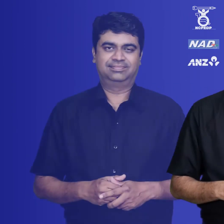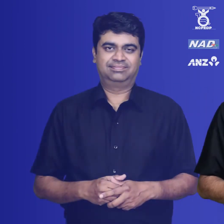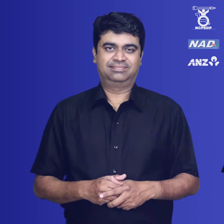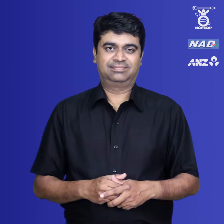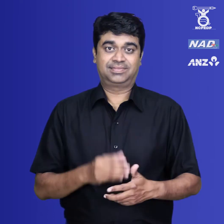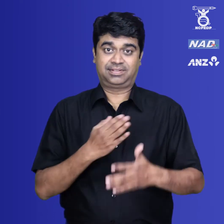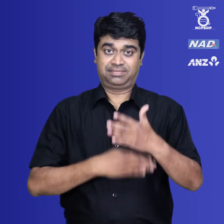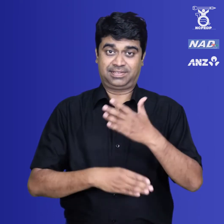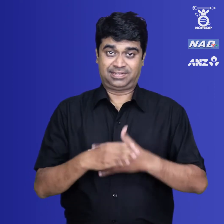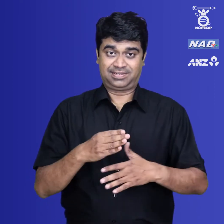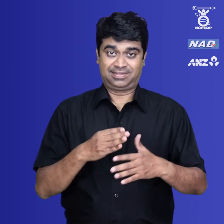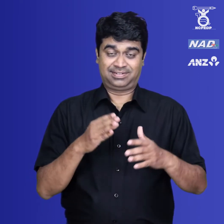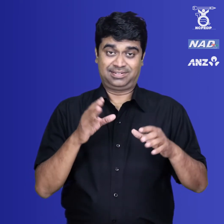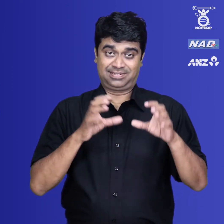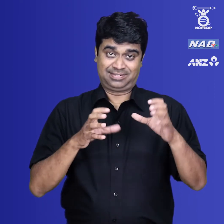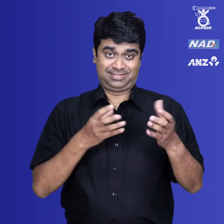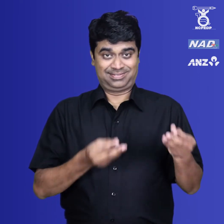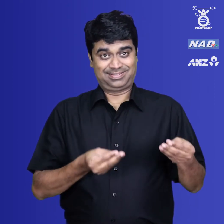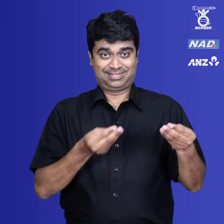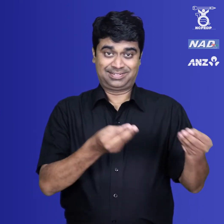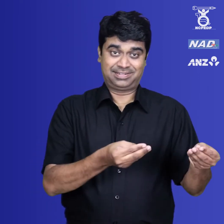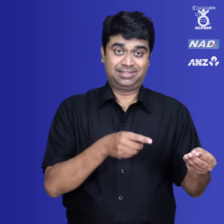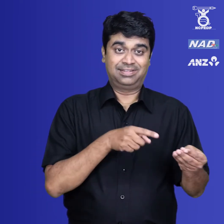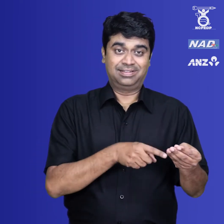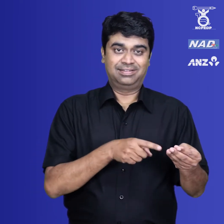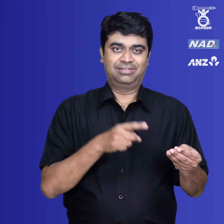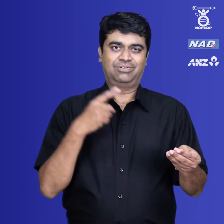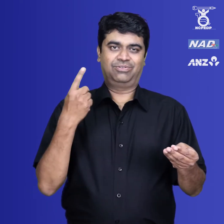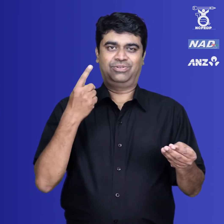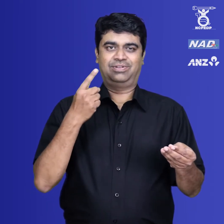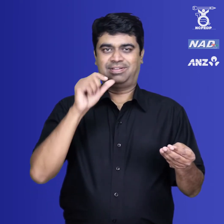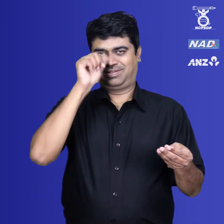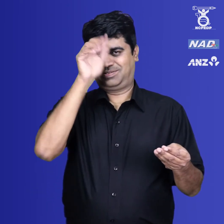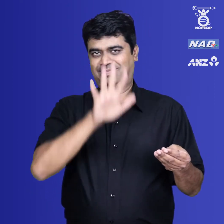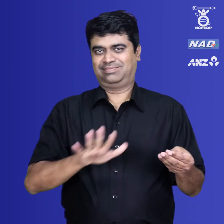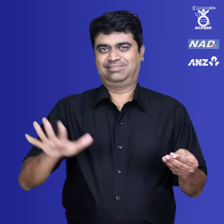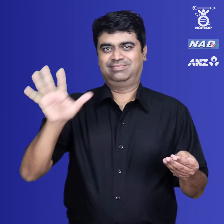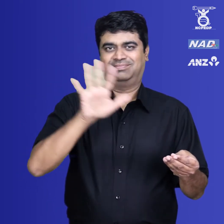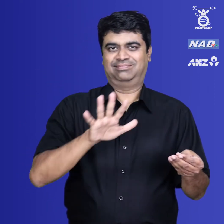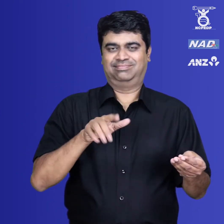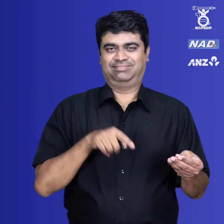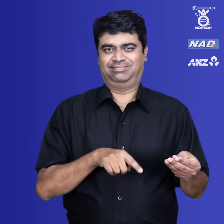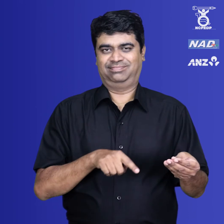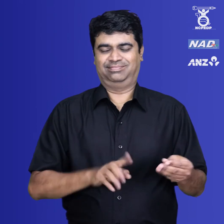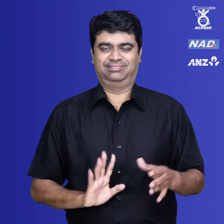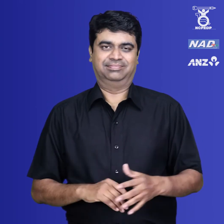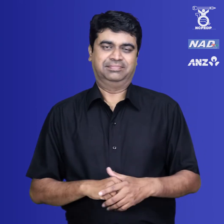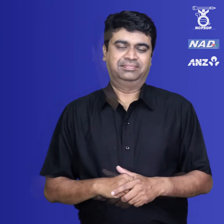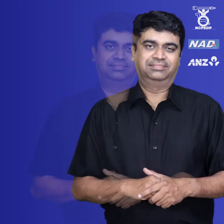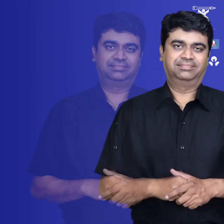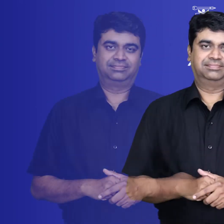59. Certificate of Disability issued under this section shall be valid across the country.